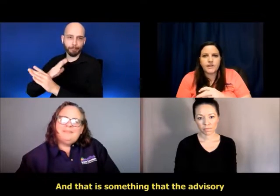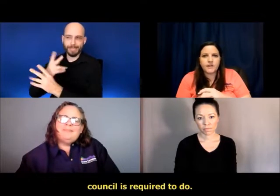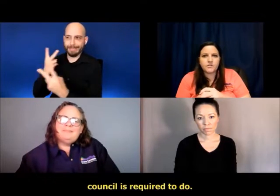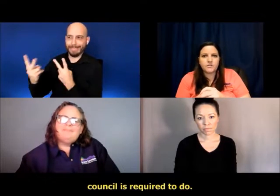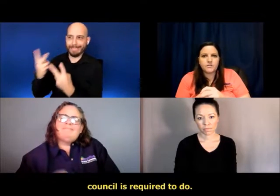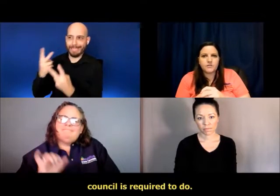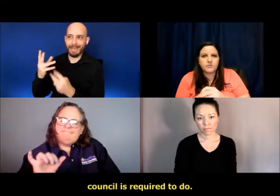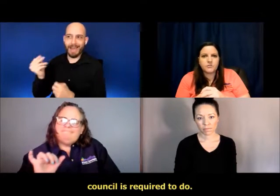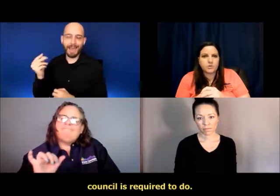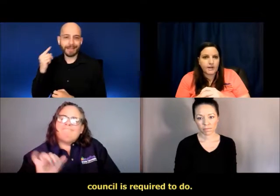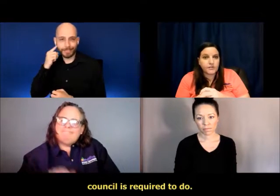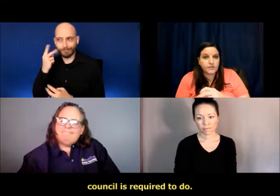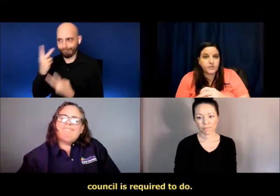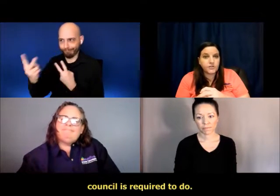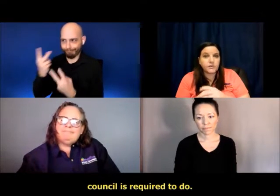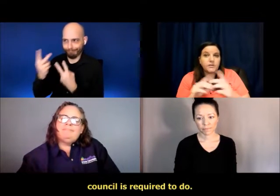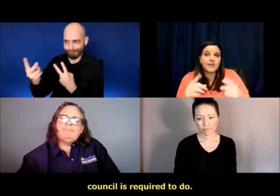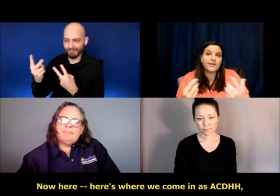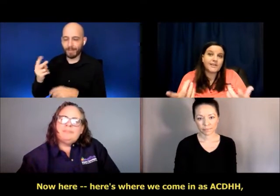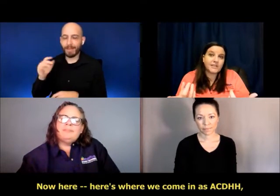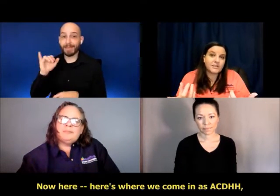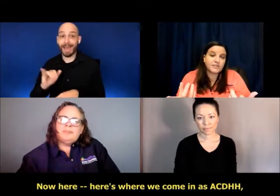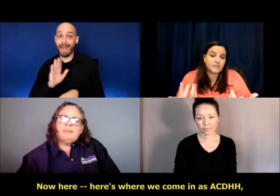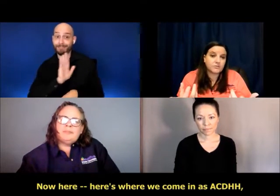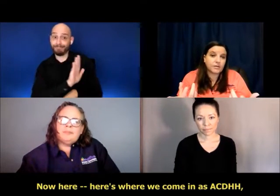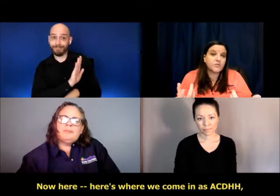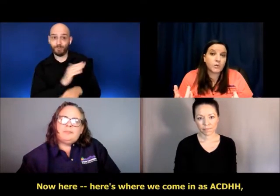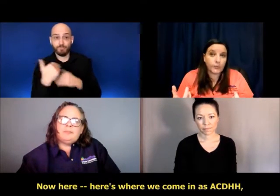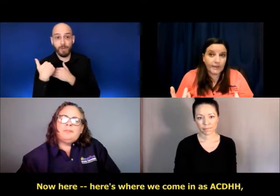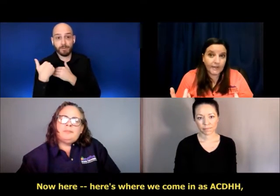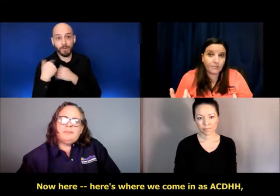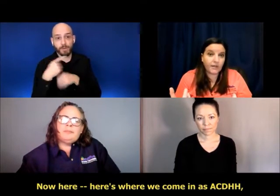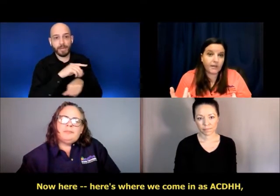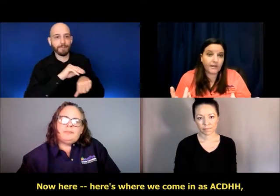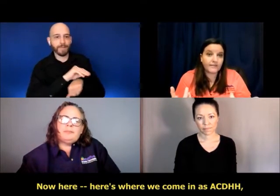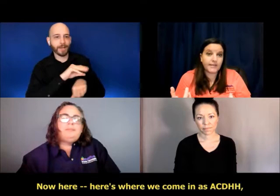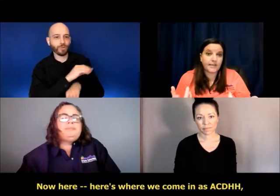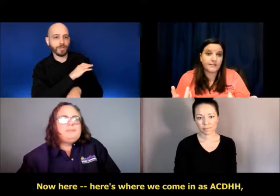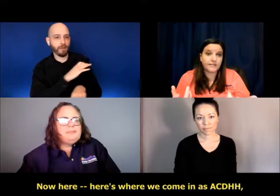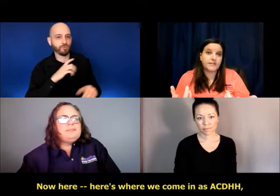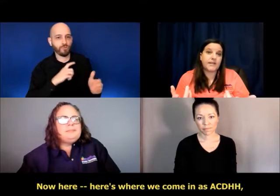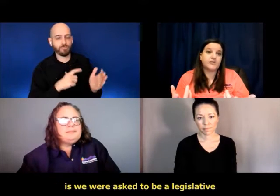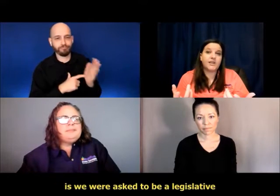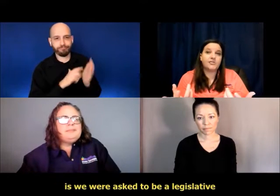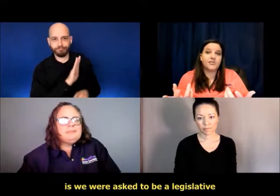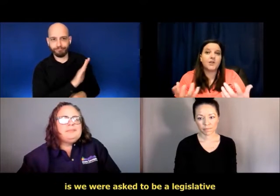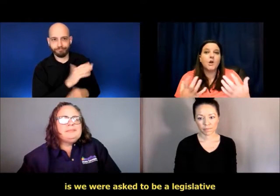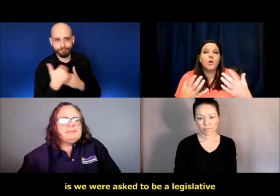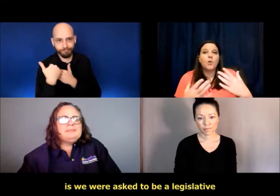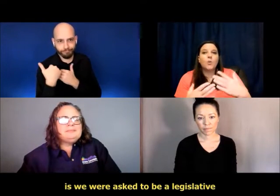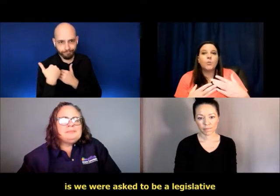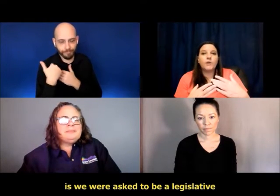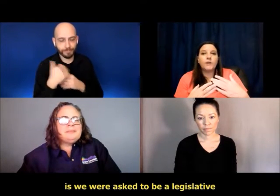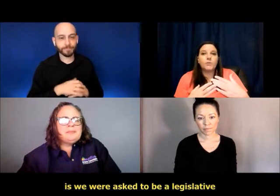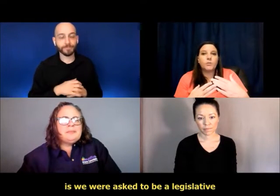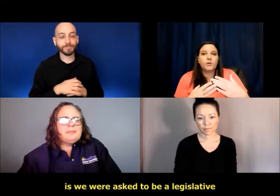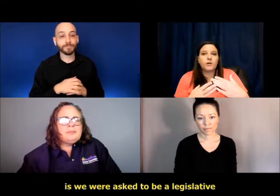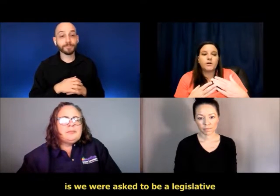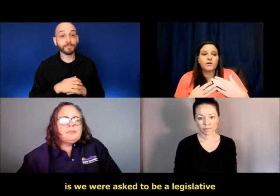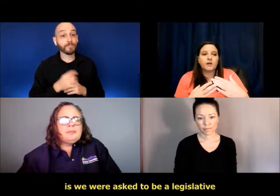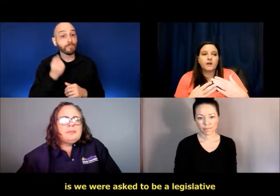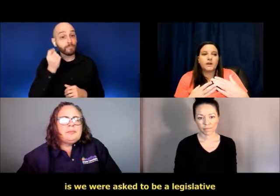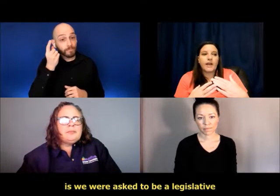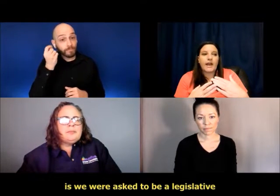advisory council is required to do. Now, here's, here's where we come in as ACDHH is we